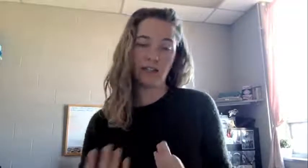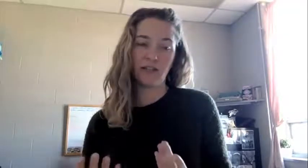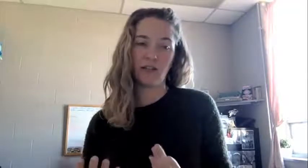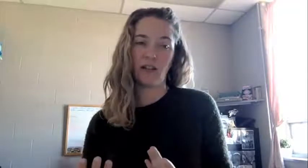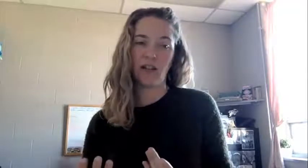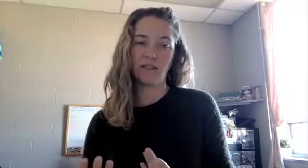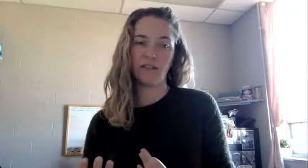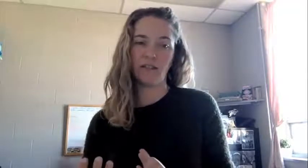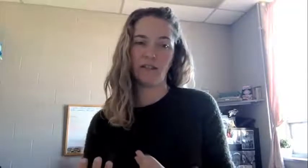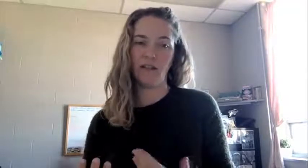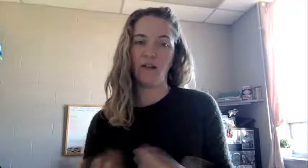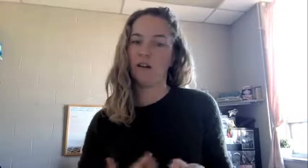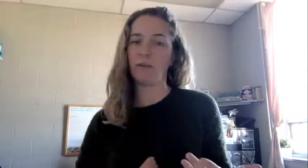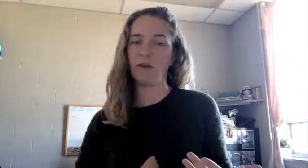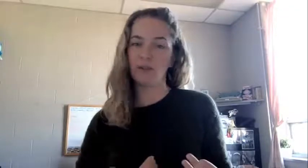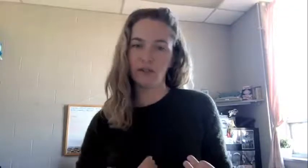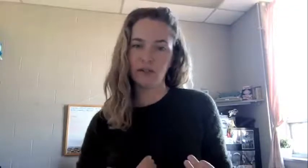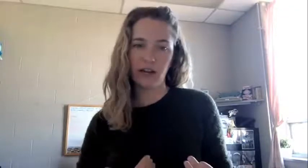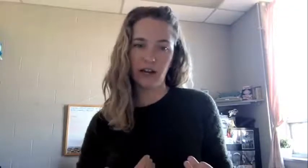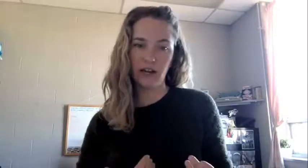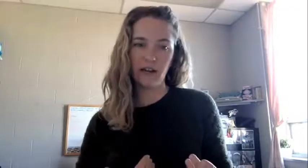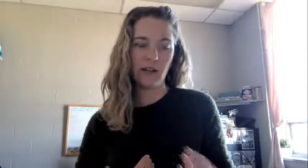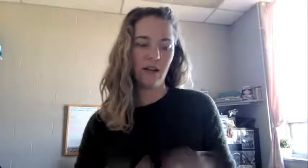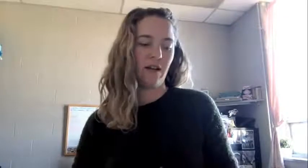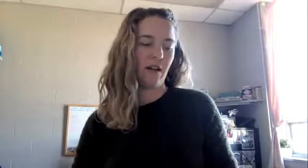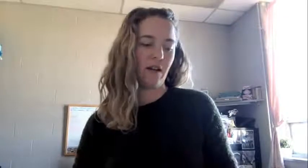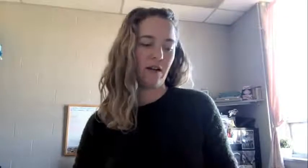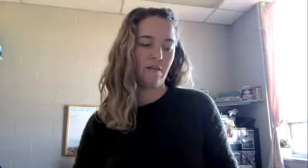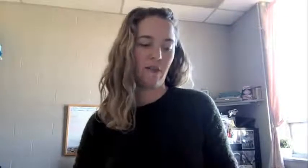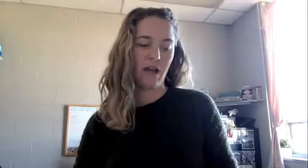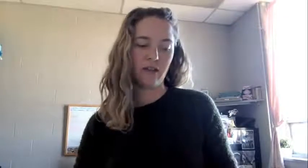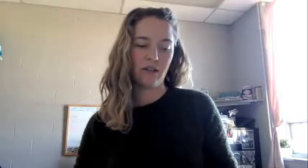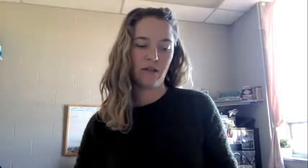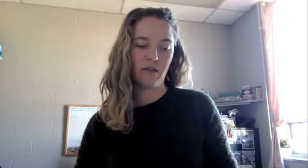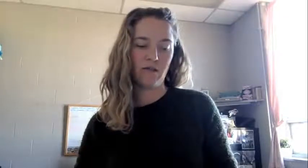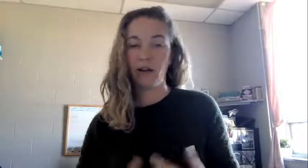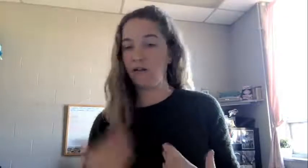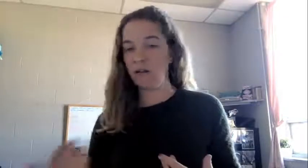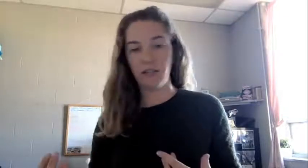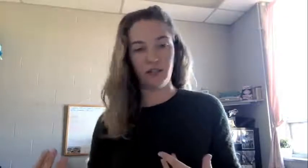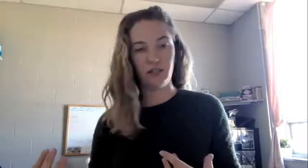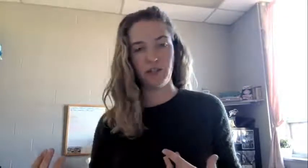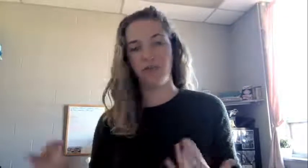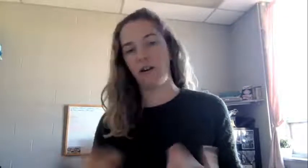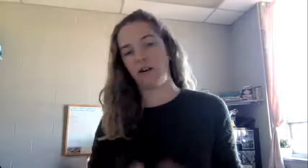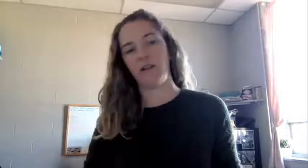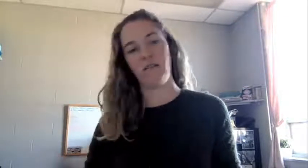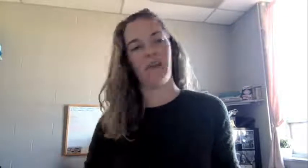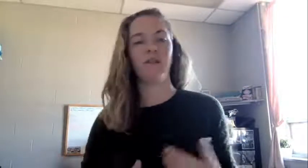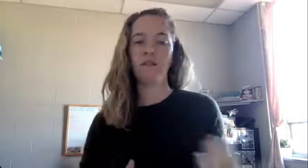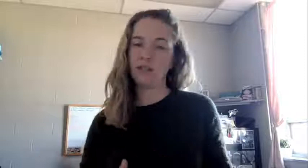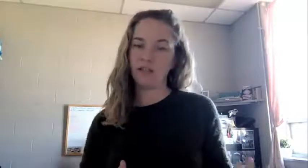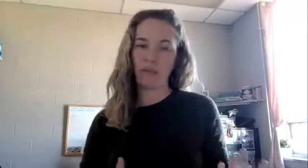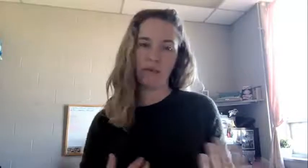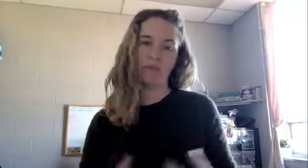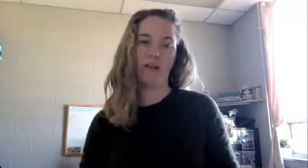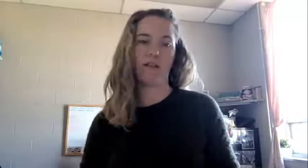teach classes that are in my research area. And so when I go to teach digital rhetoric or when I go to teach feminist rhetoric